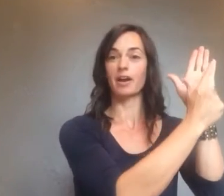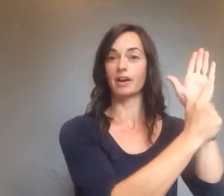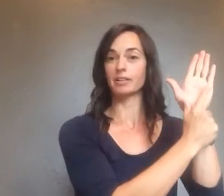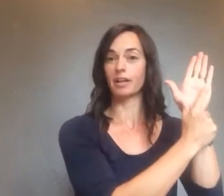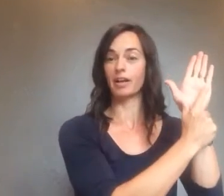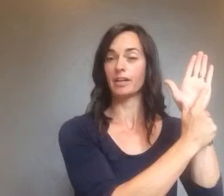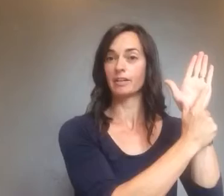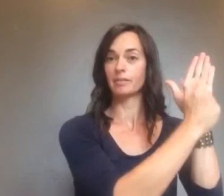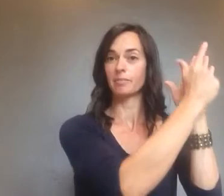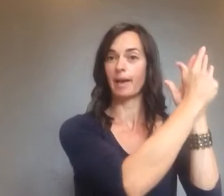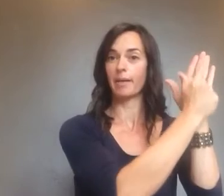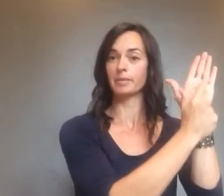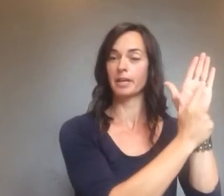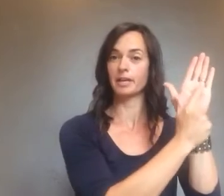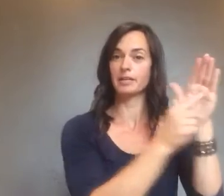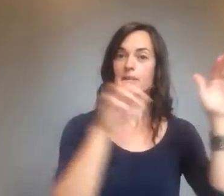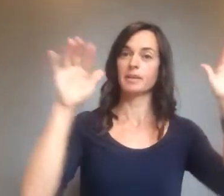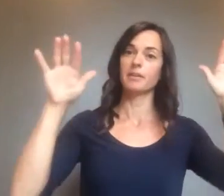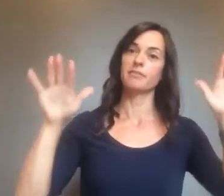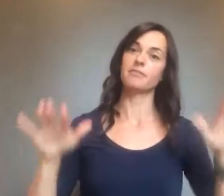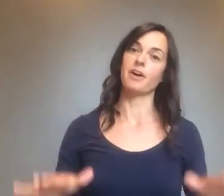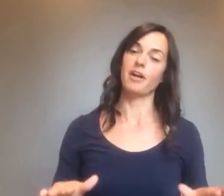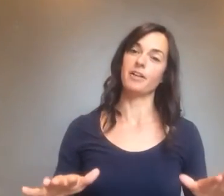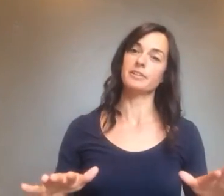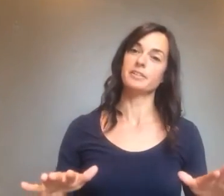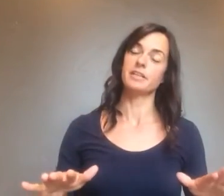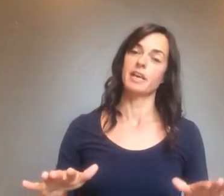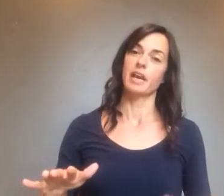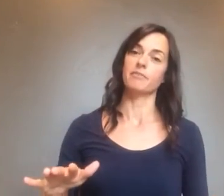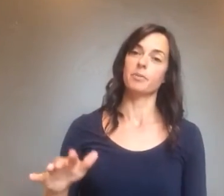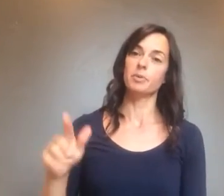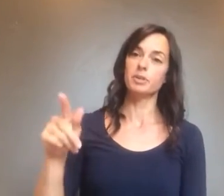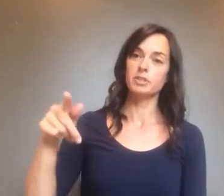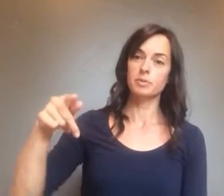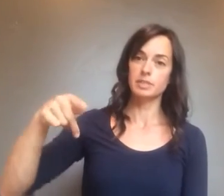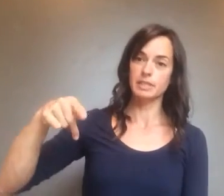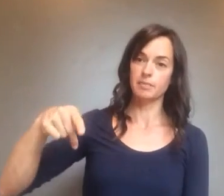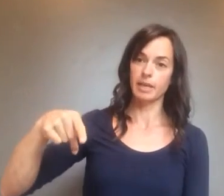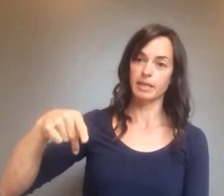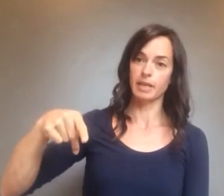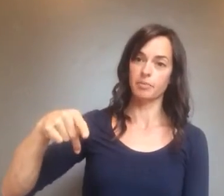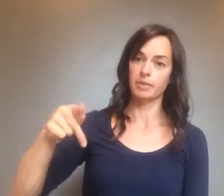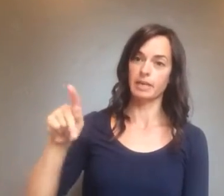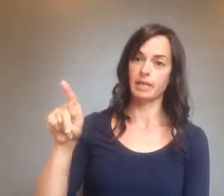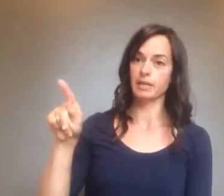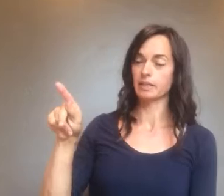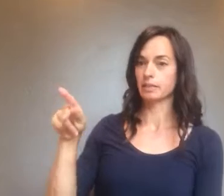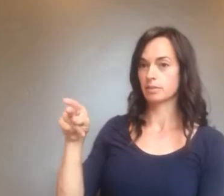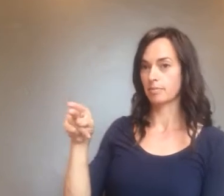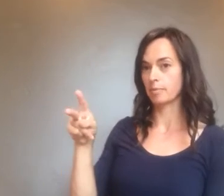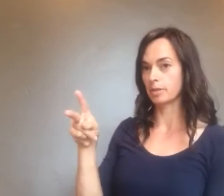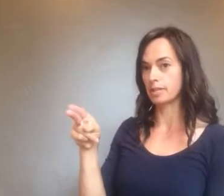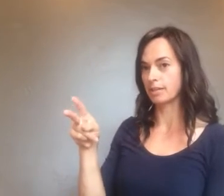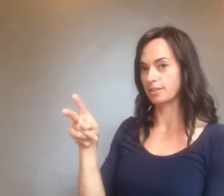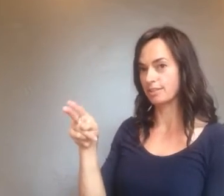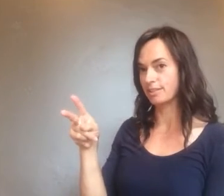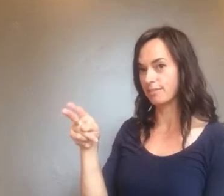got our law, Babylon falls. And for Persia, we're just going to make a letter P. So remember you take your scissor